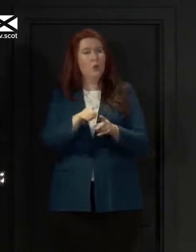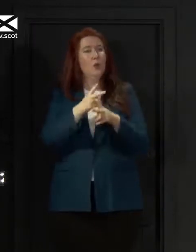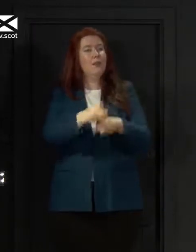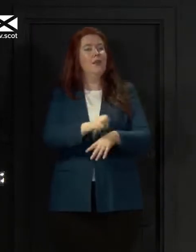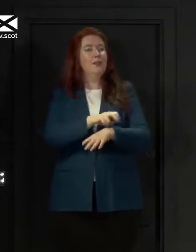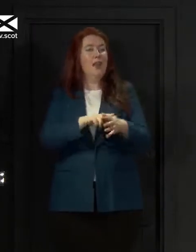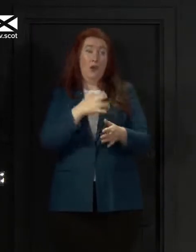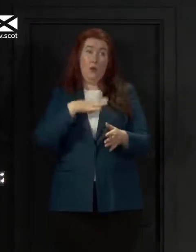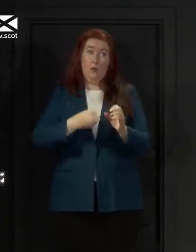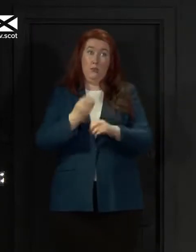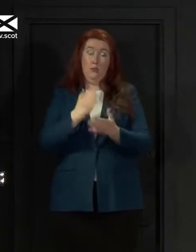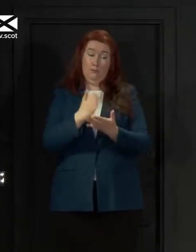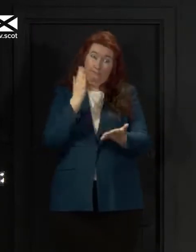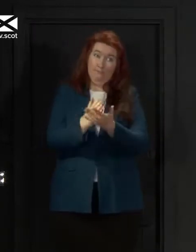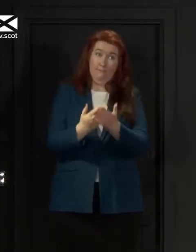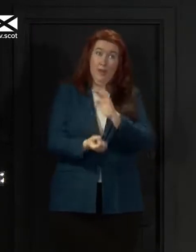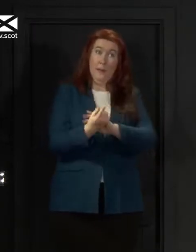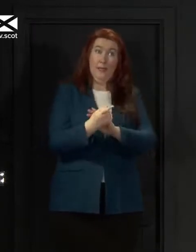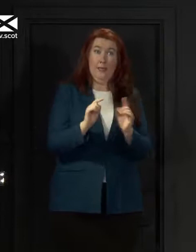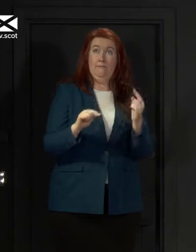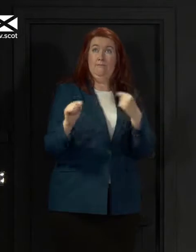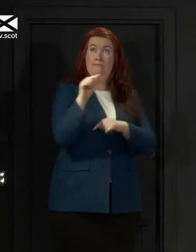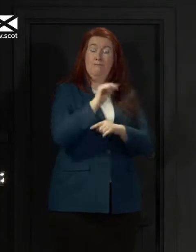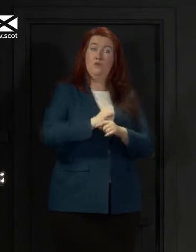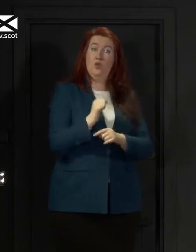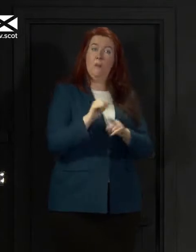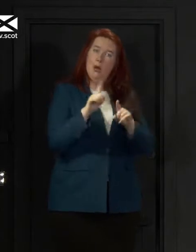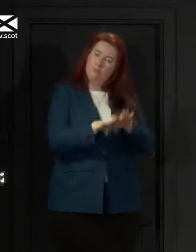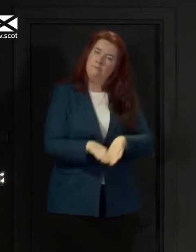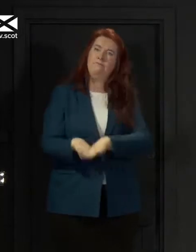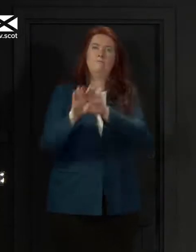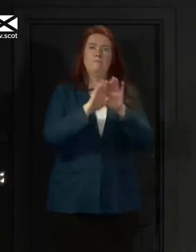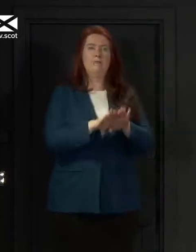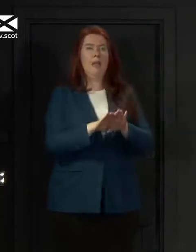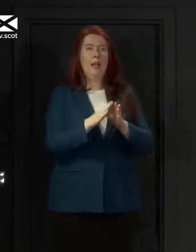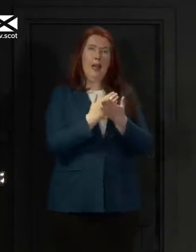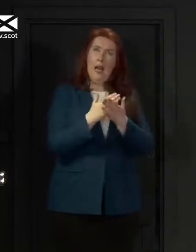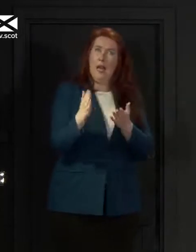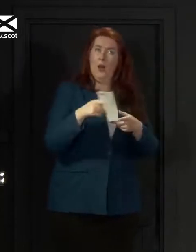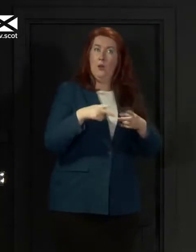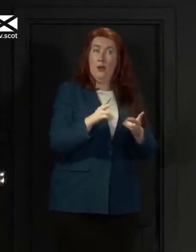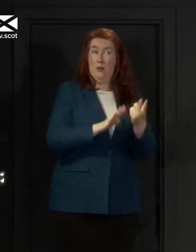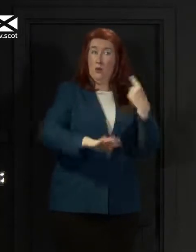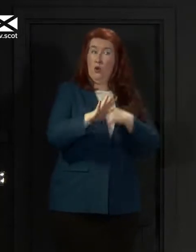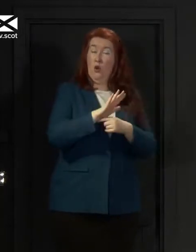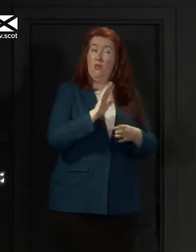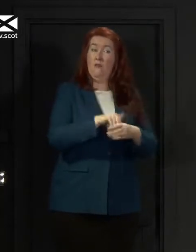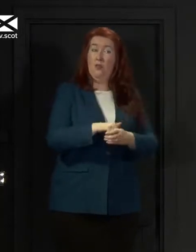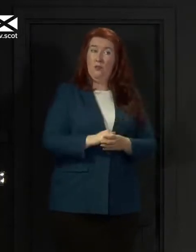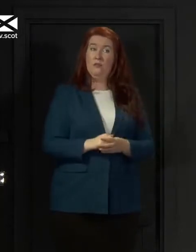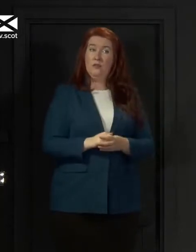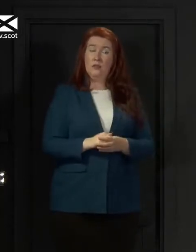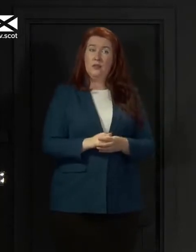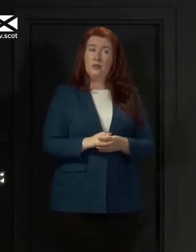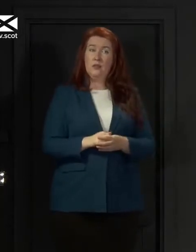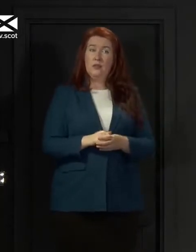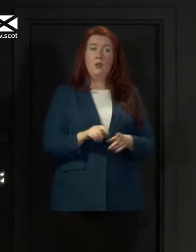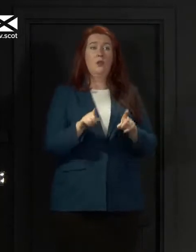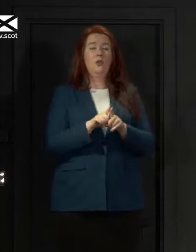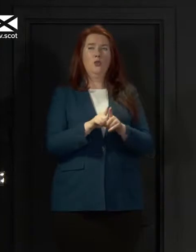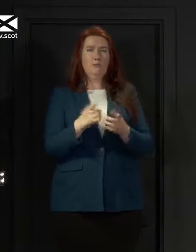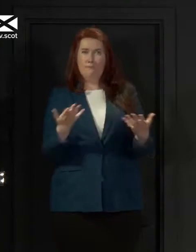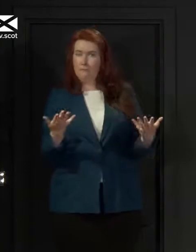is being enacted throughout the country in a consistent, clear way by all of those involved. And what more, if